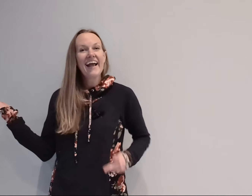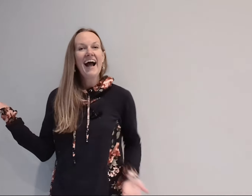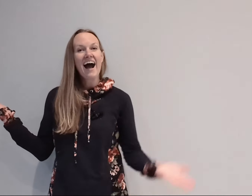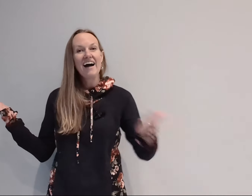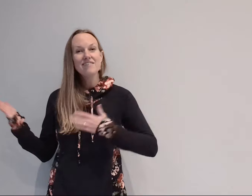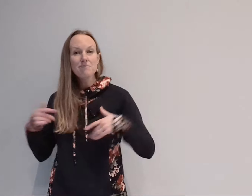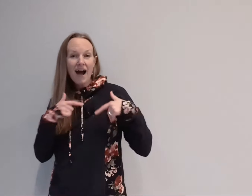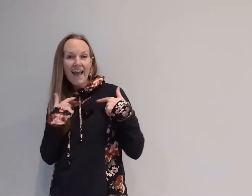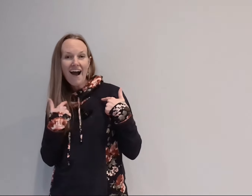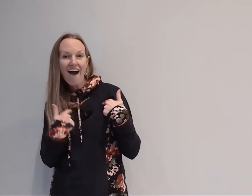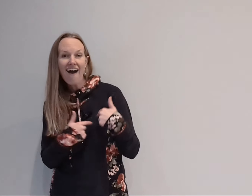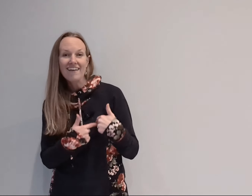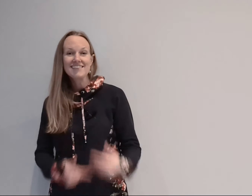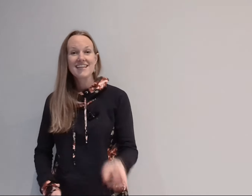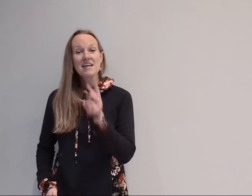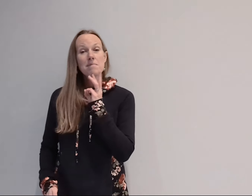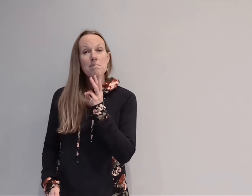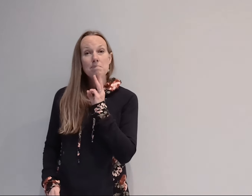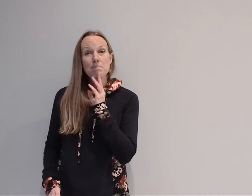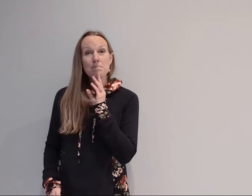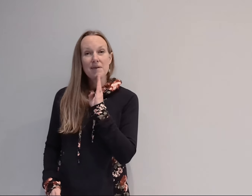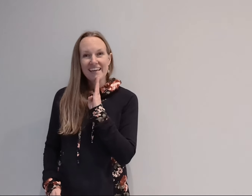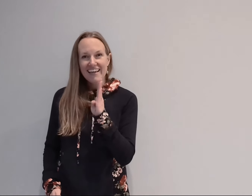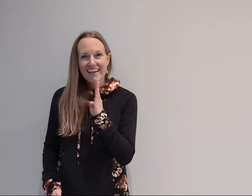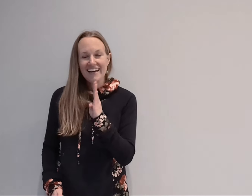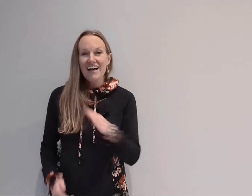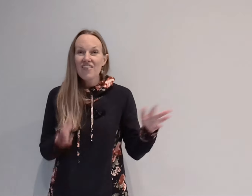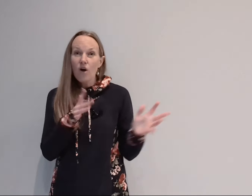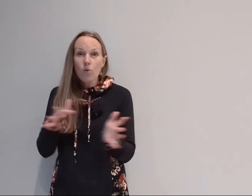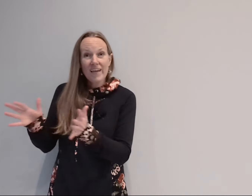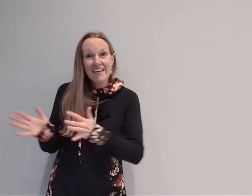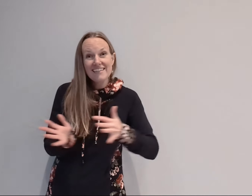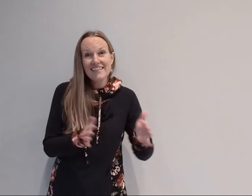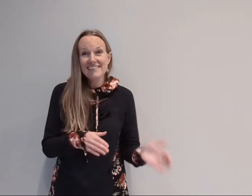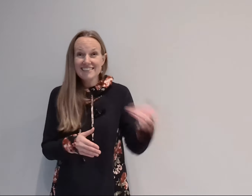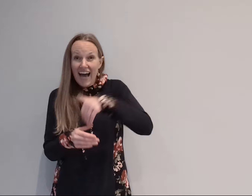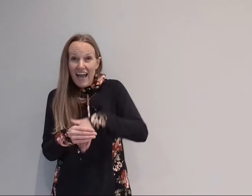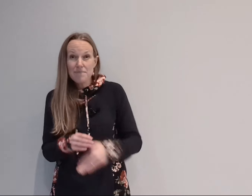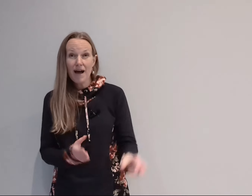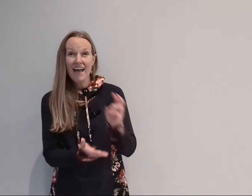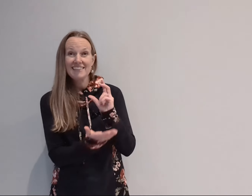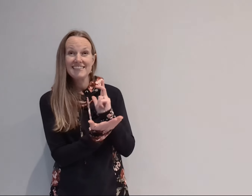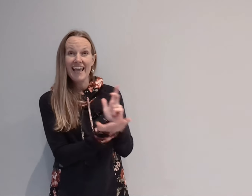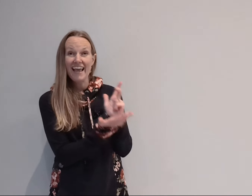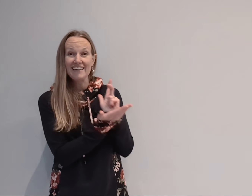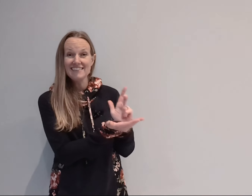of my heart be the wind inside my sails